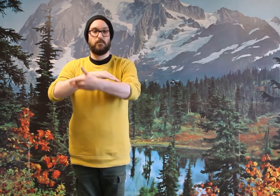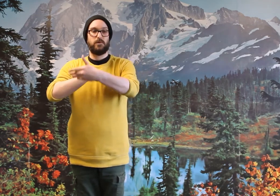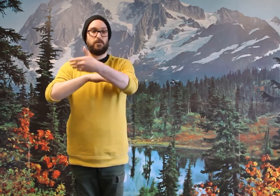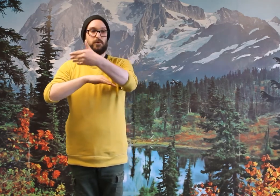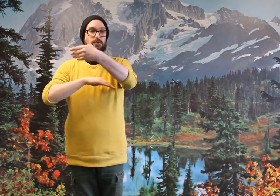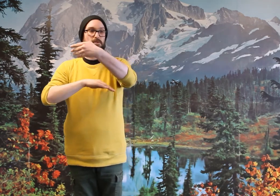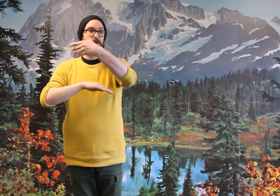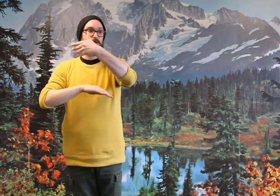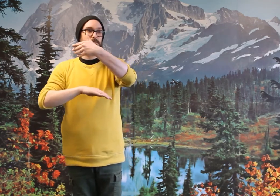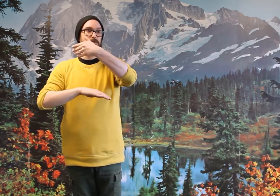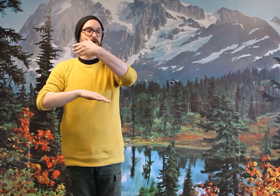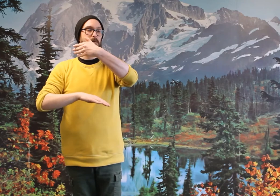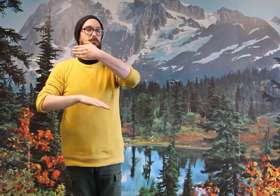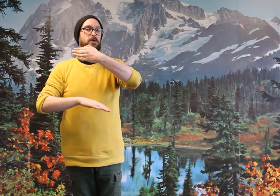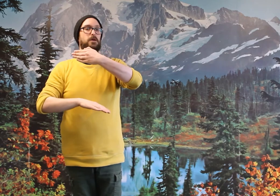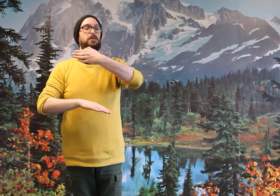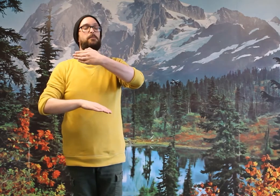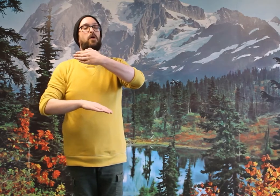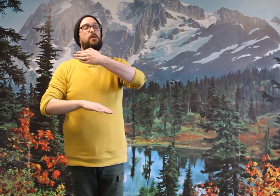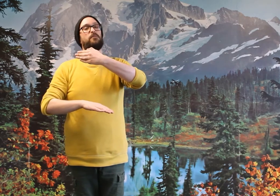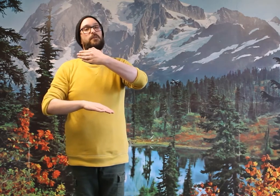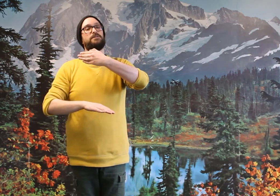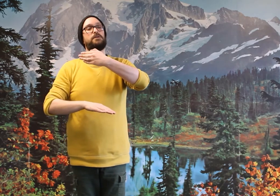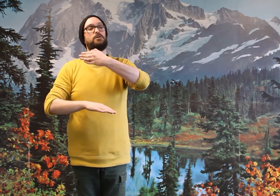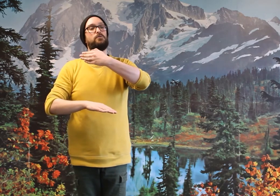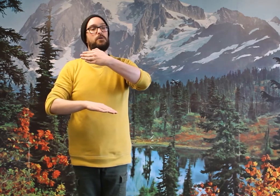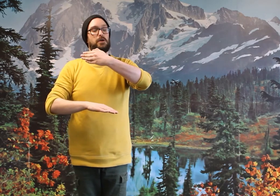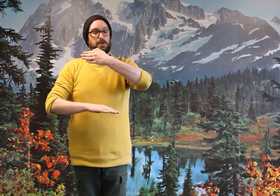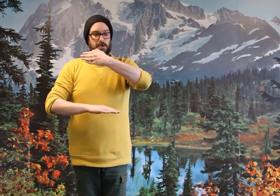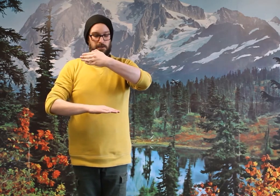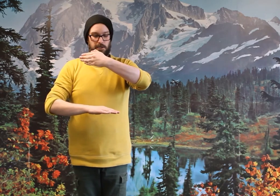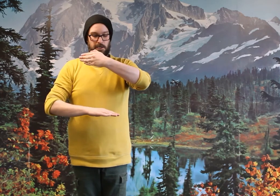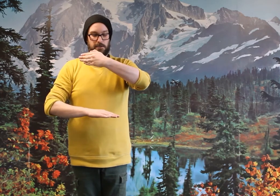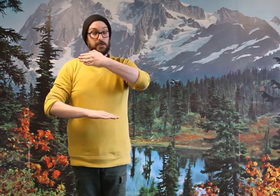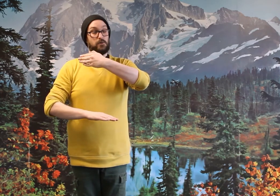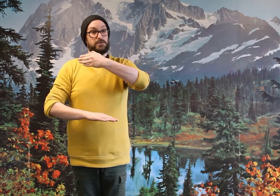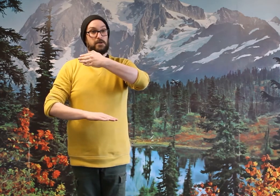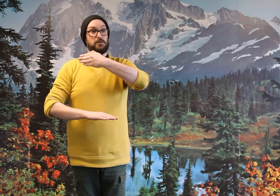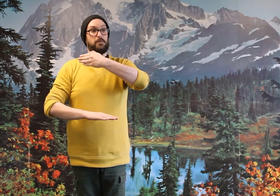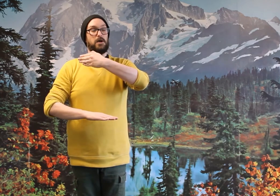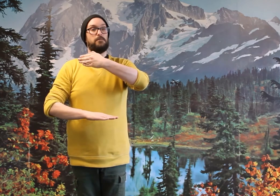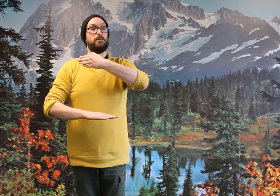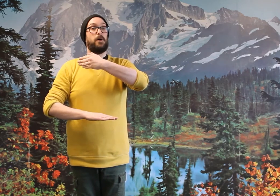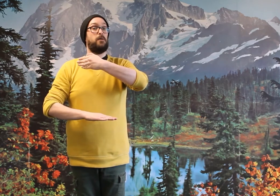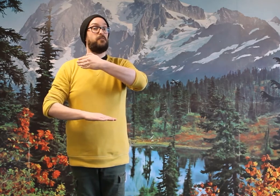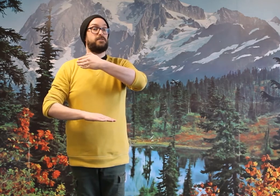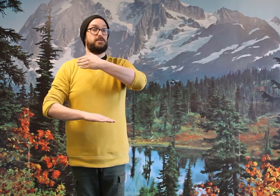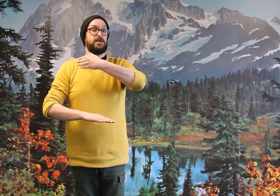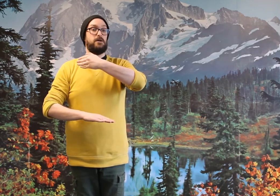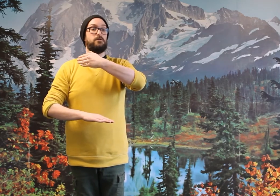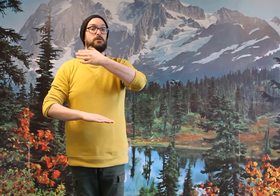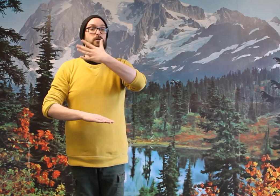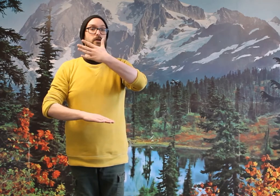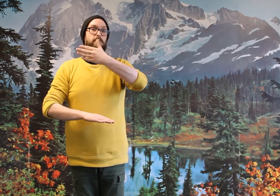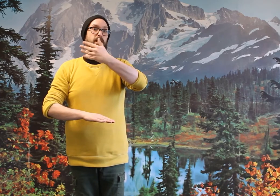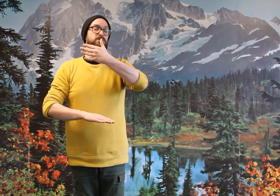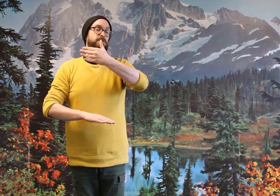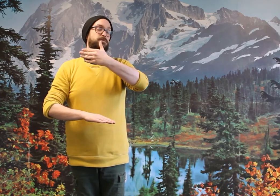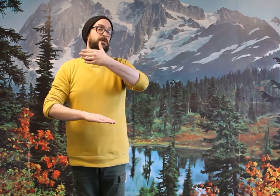Bring this hand up to the top. The palm facing you. And the hand that goes down at the bottom. The palm facing down. Imagine this being